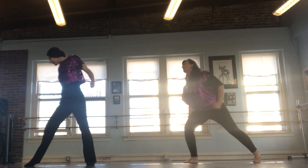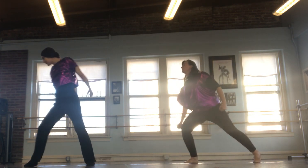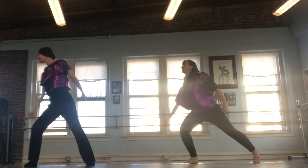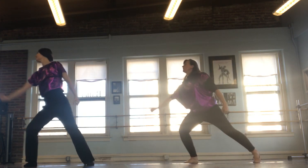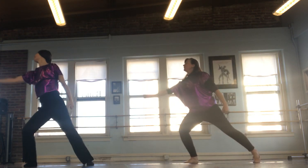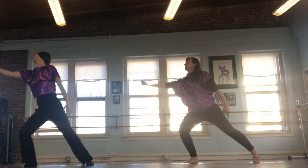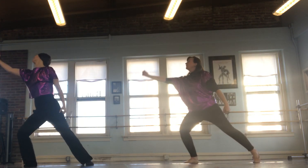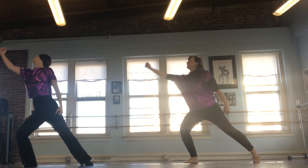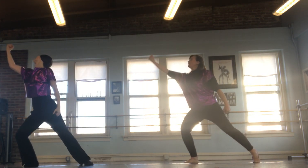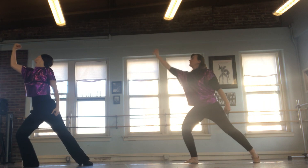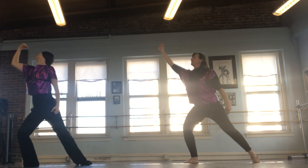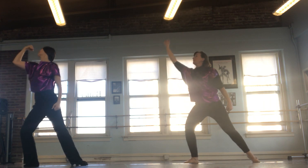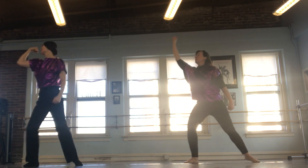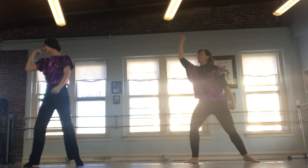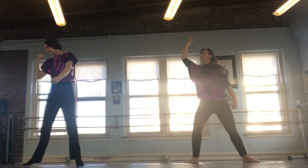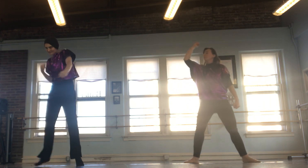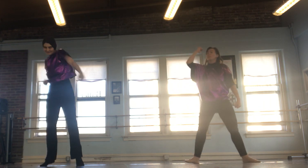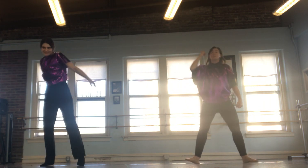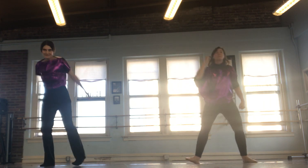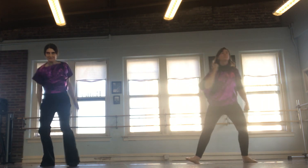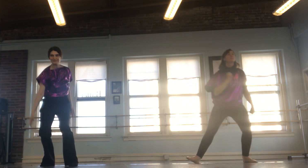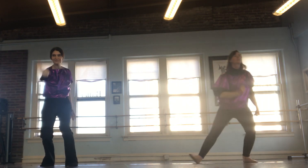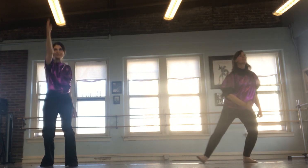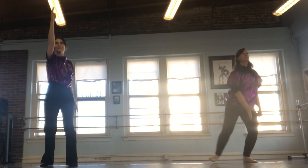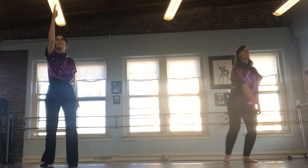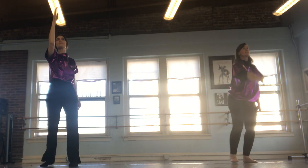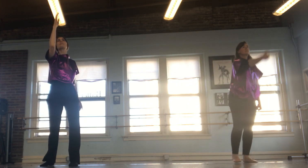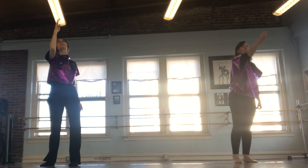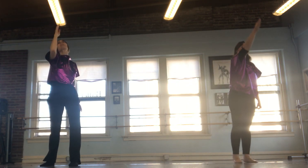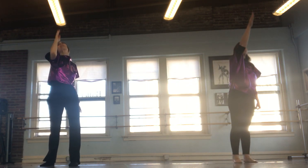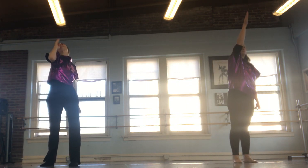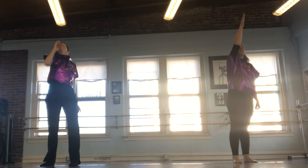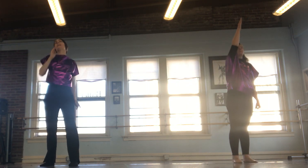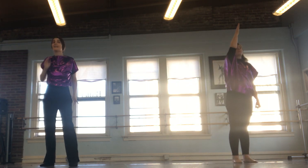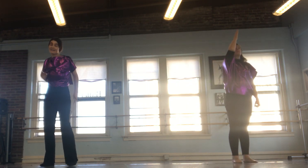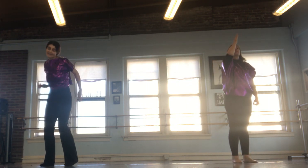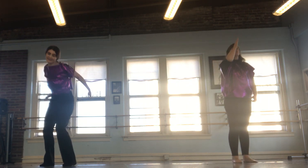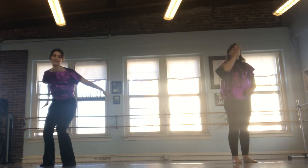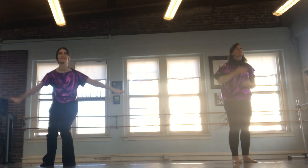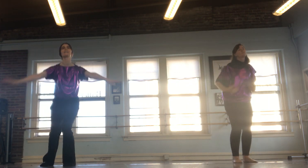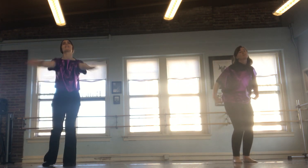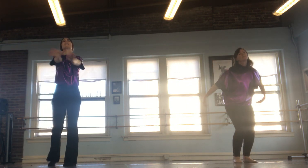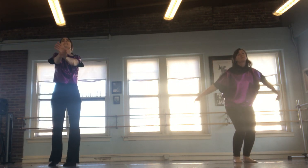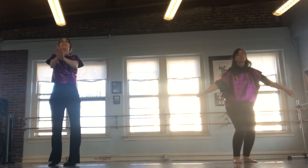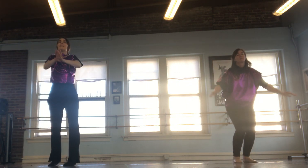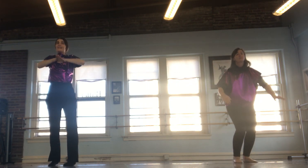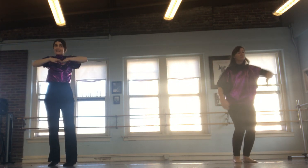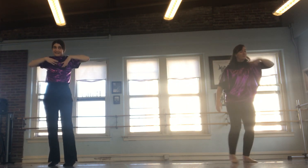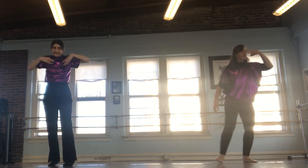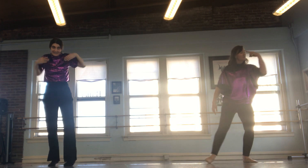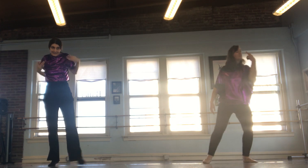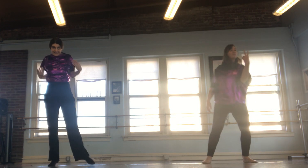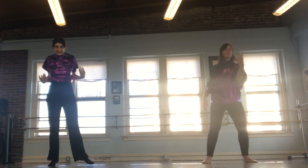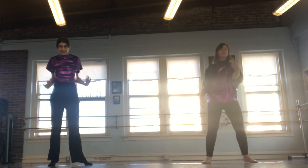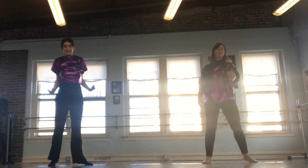all will see how